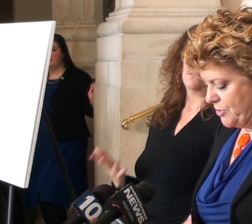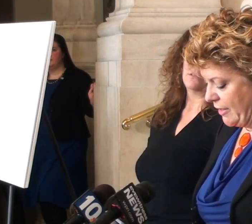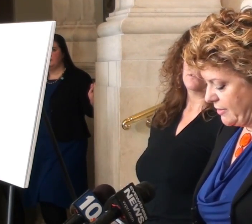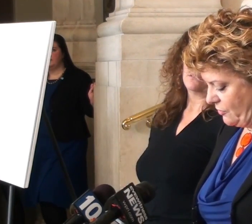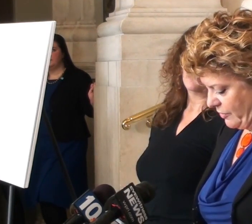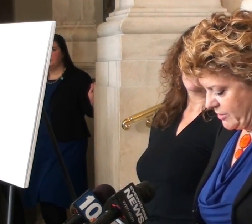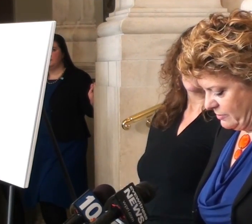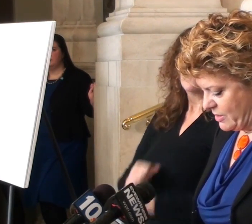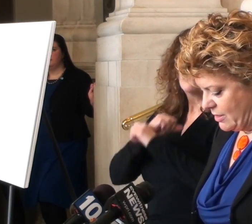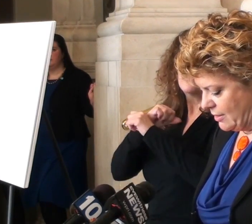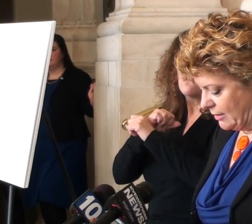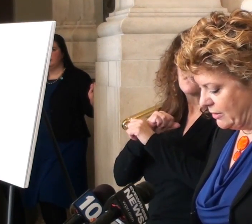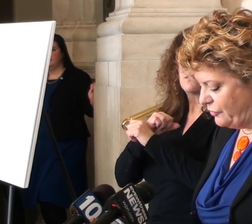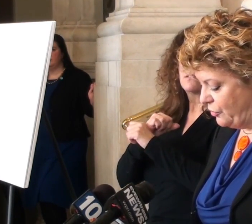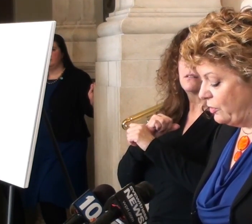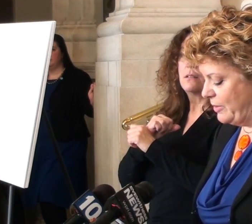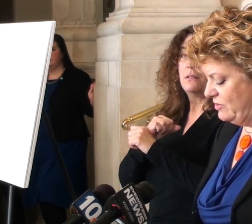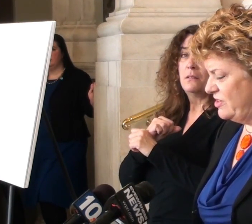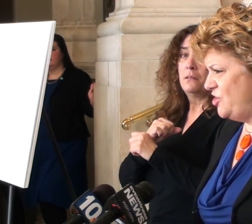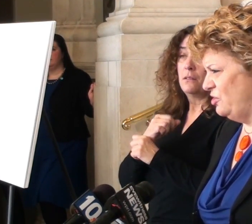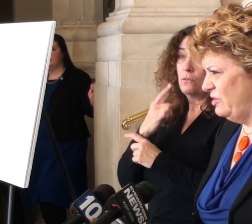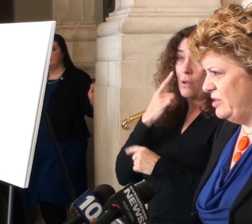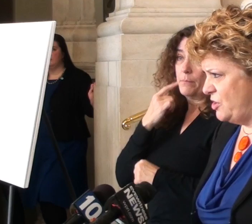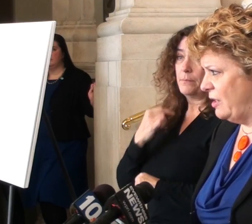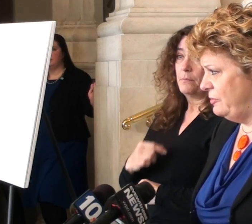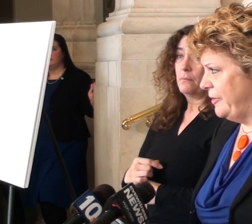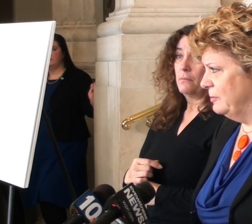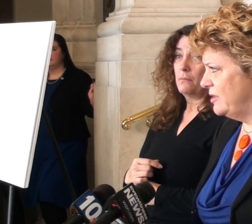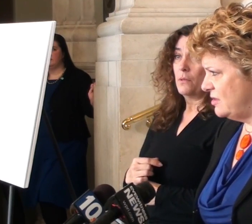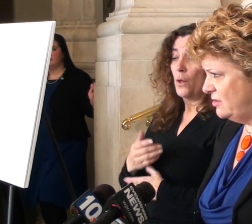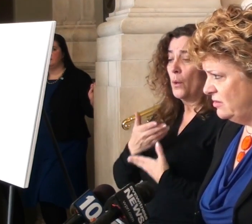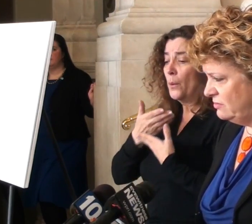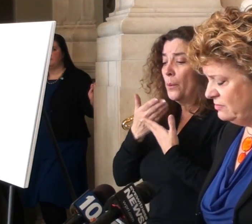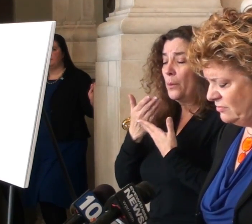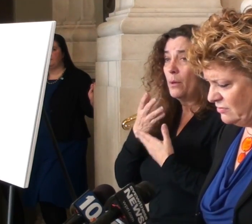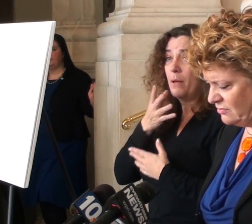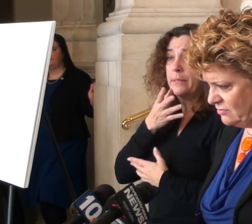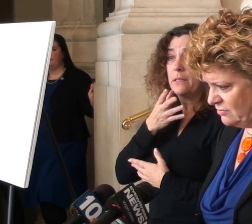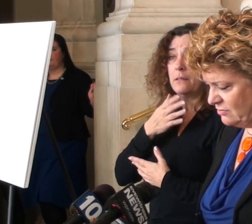To protect other victims and leave fewer and leftless children instead of failing.